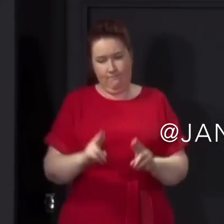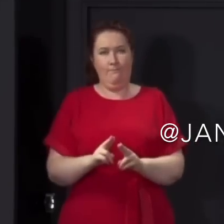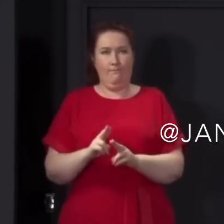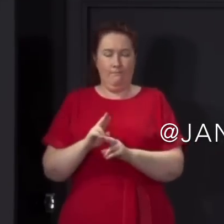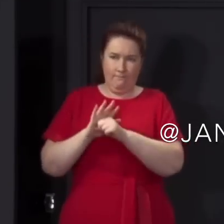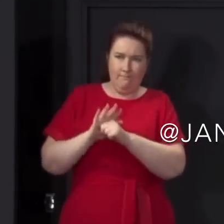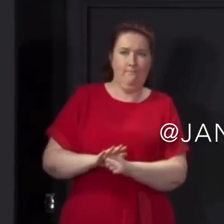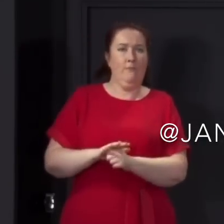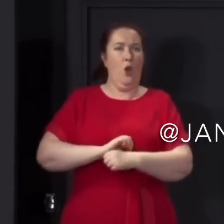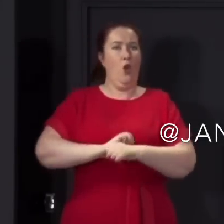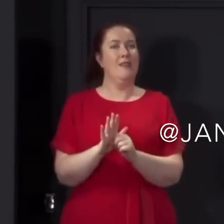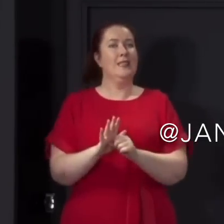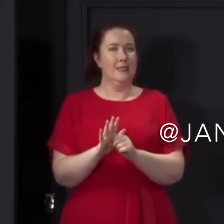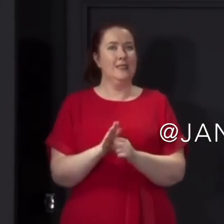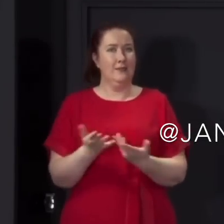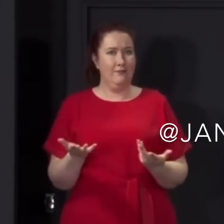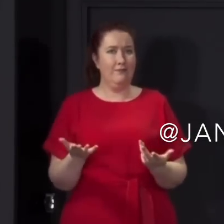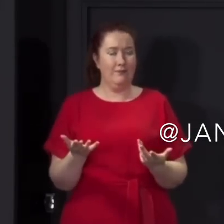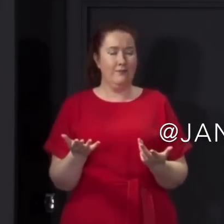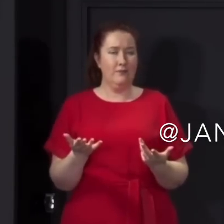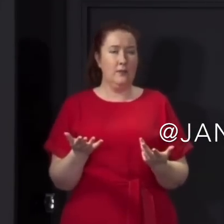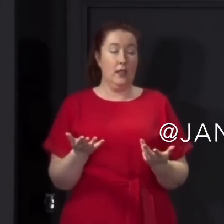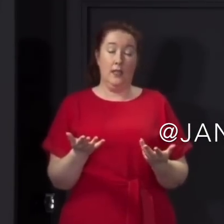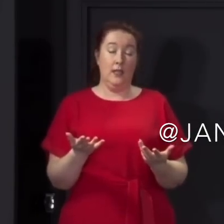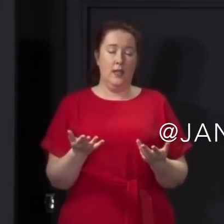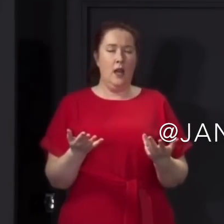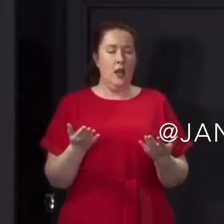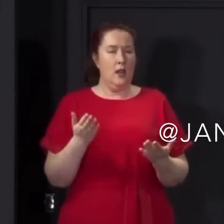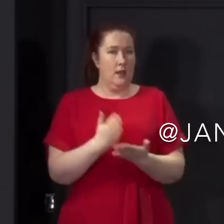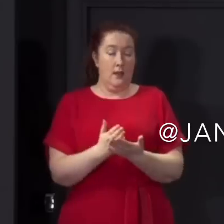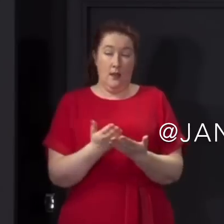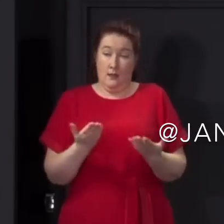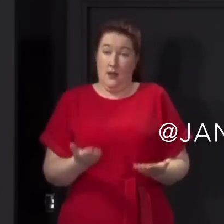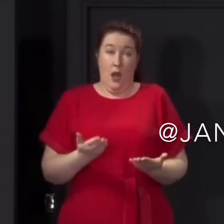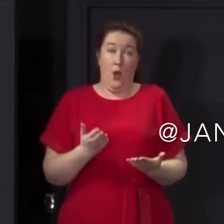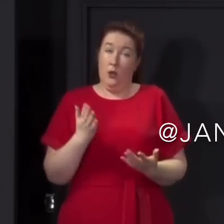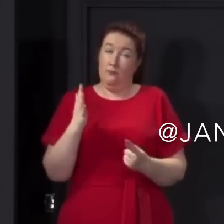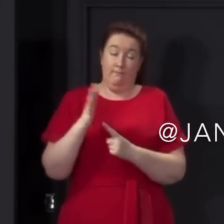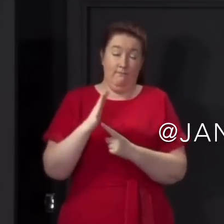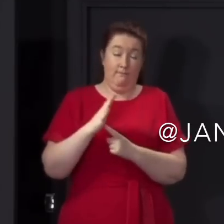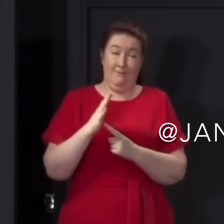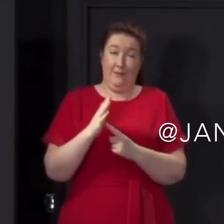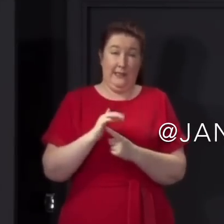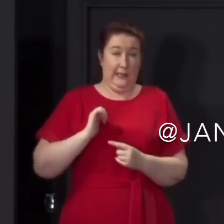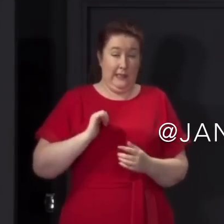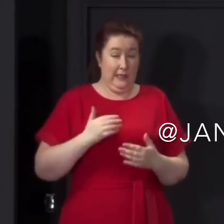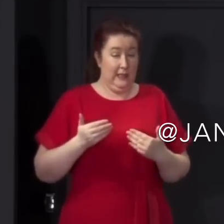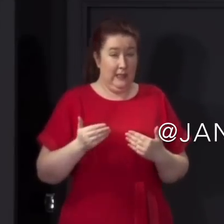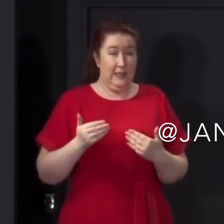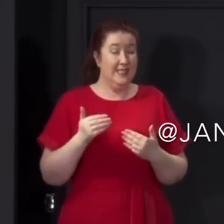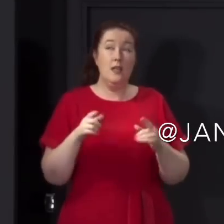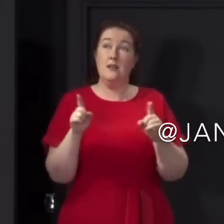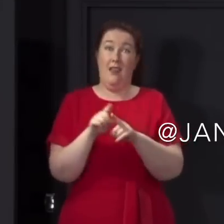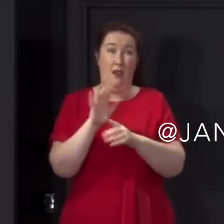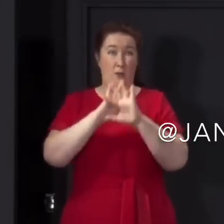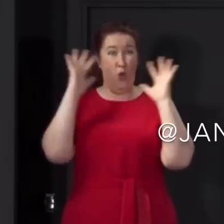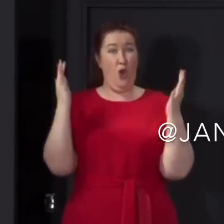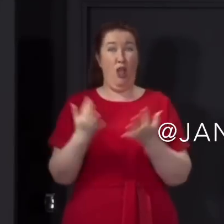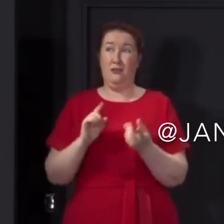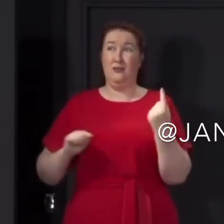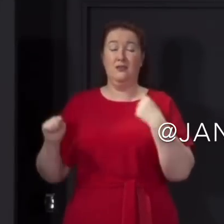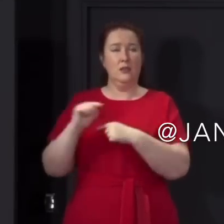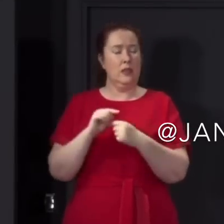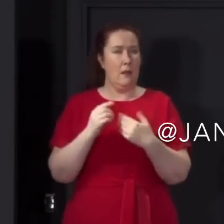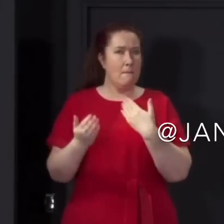fucking Blackpool. Don't know how many times I've got to tell you. It's not like I'm just doing this to ruin your kickball fun. Gonna just